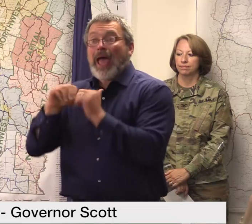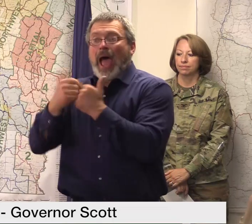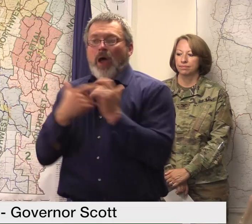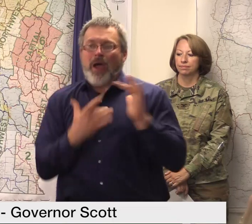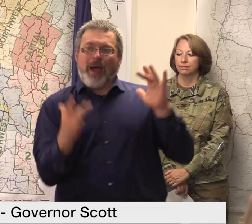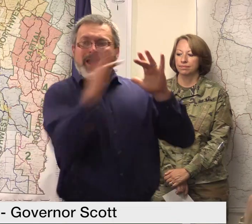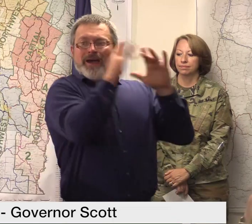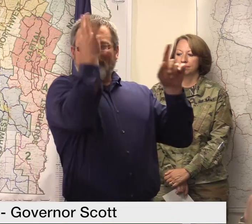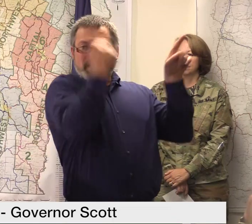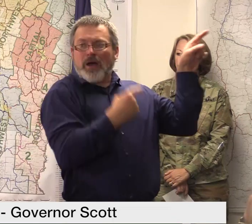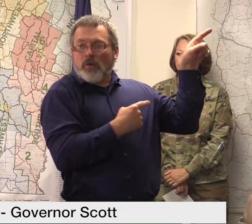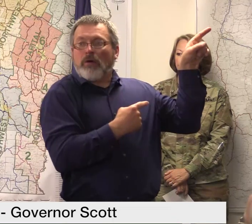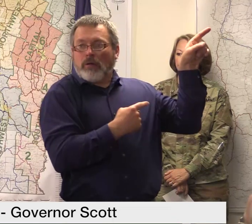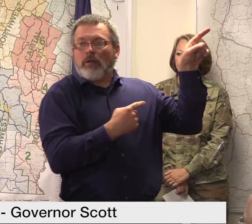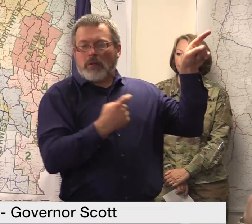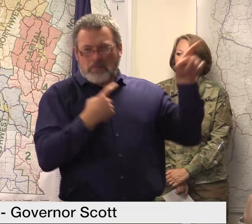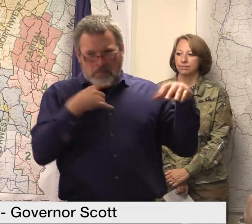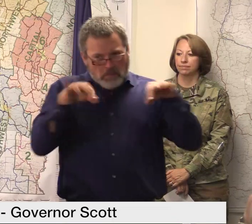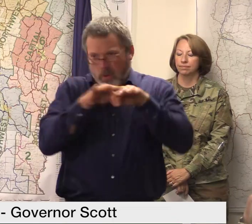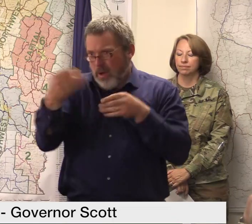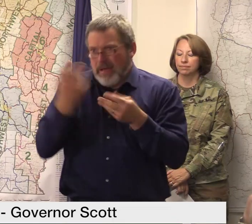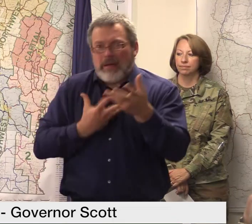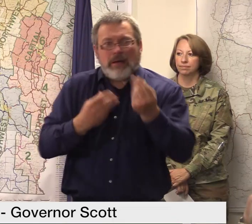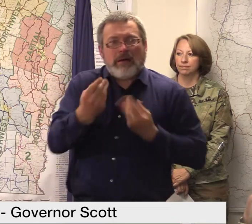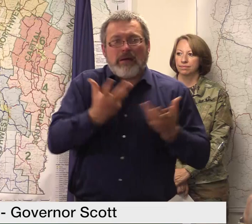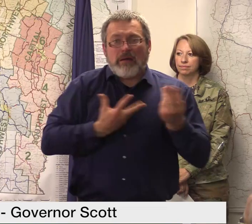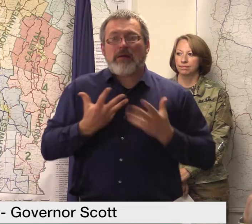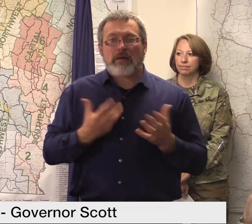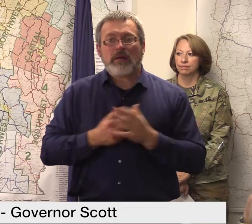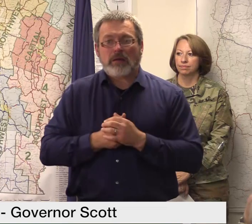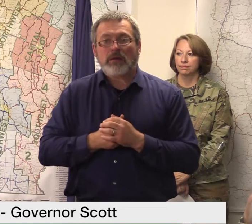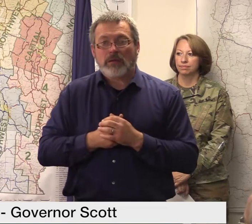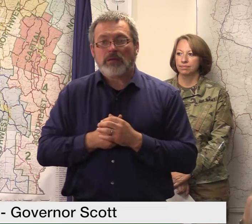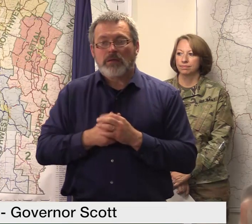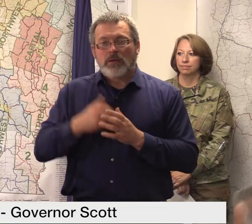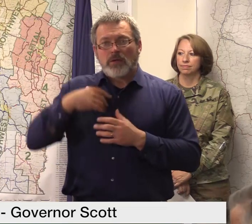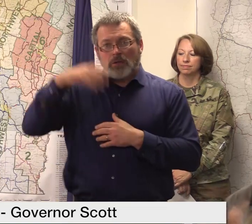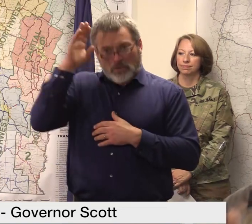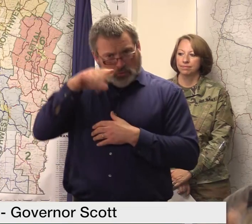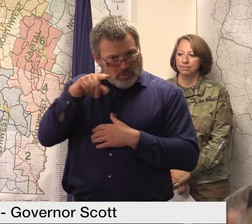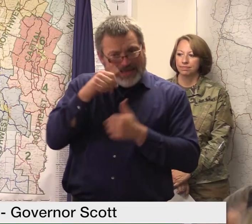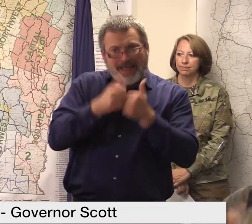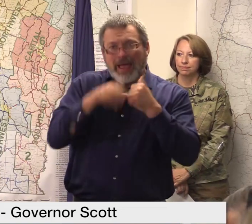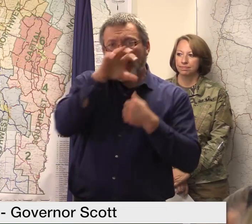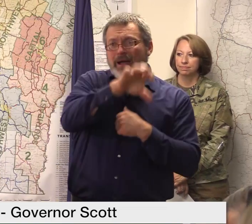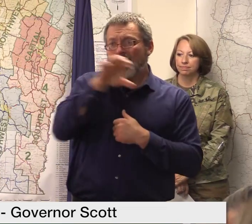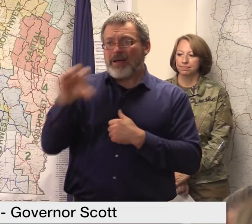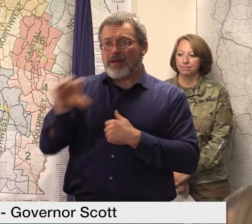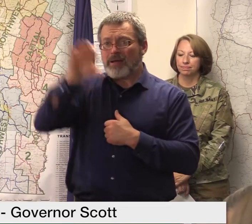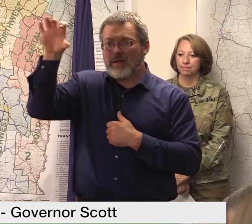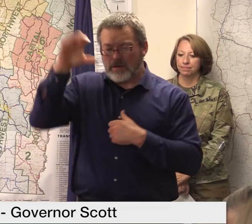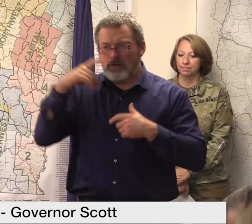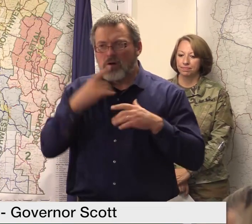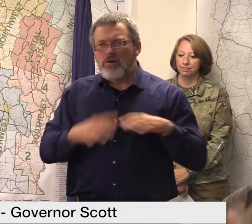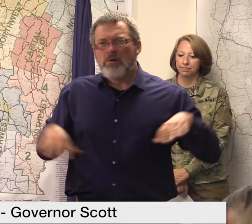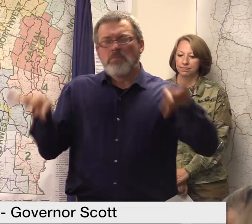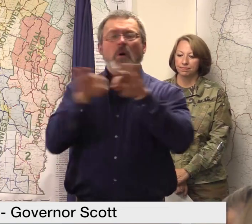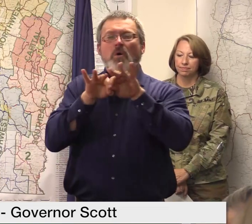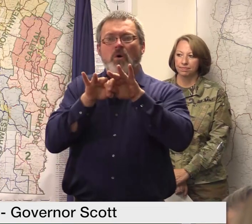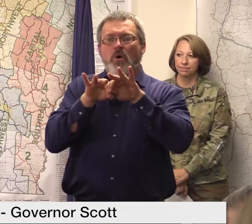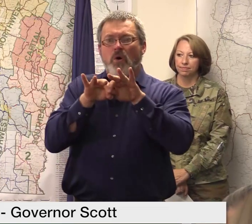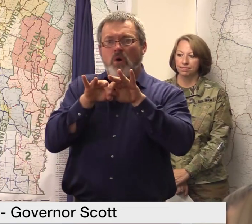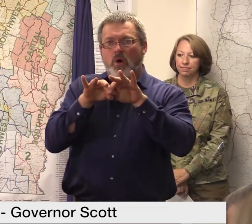meeting threshold for individual assistance in counties it's also important for a Senate Secretary